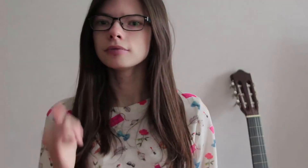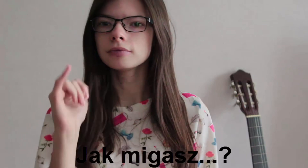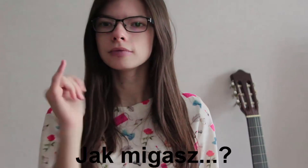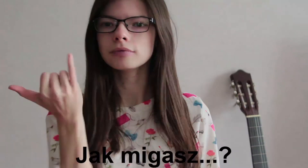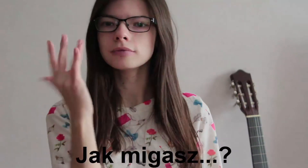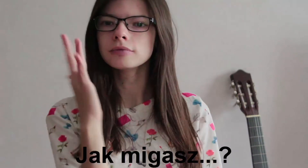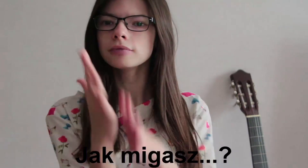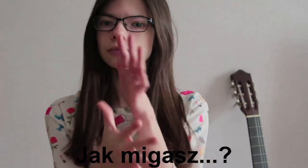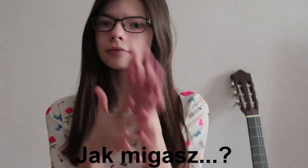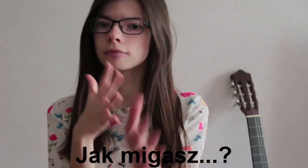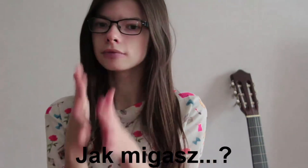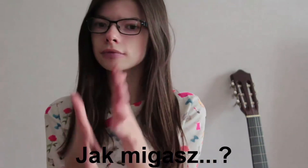Jak migasz?